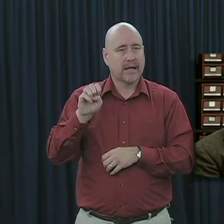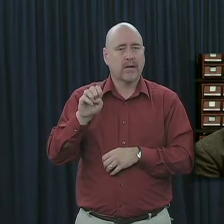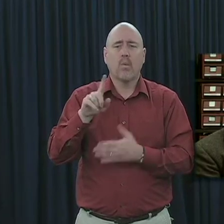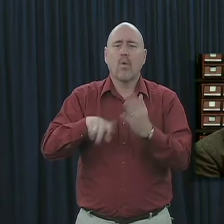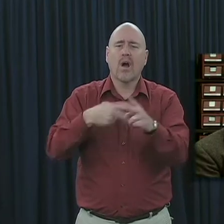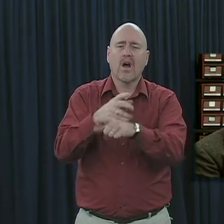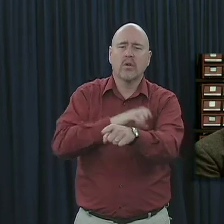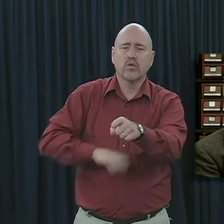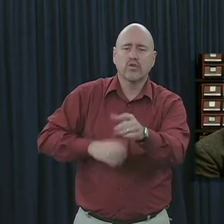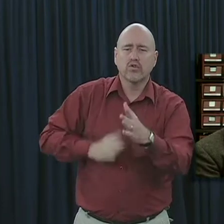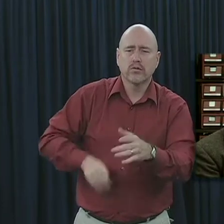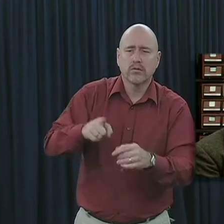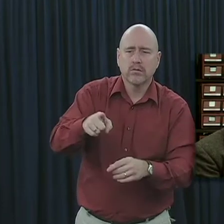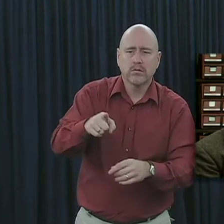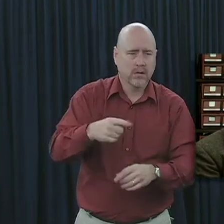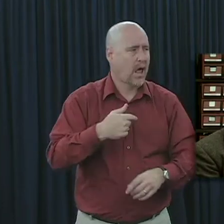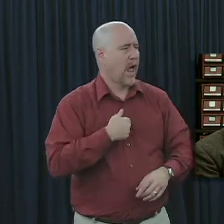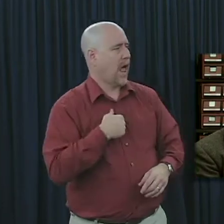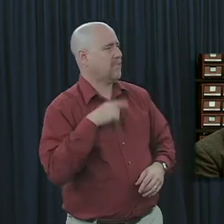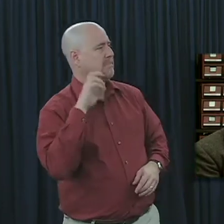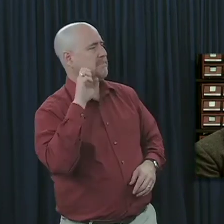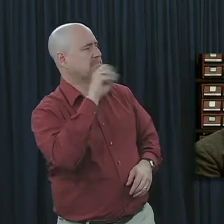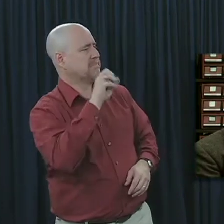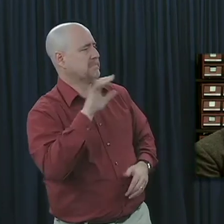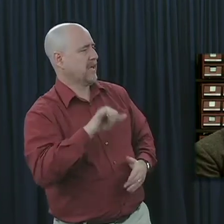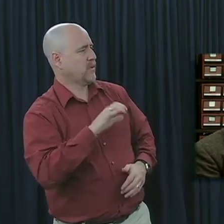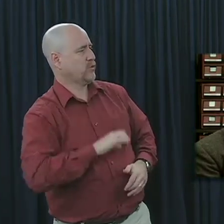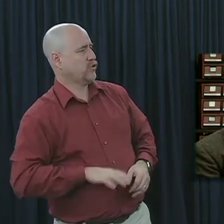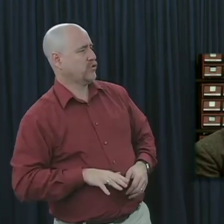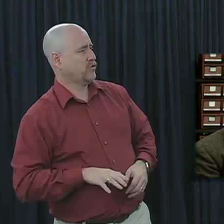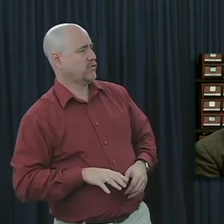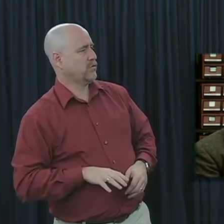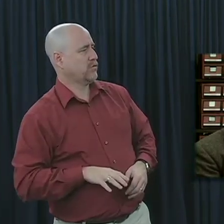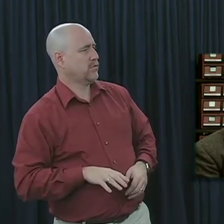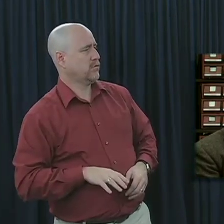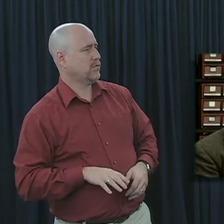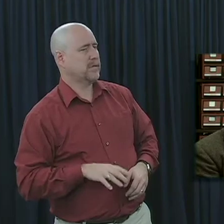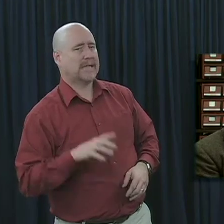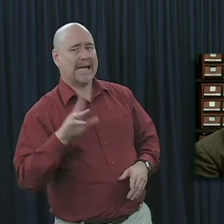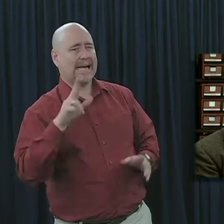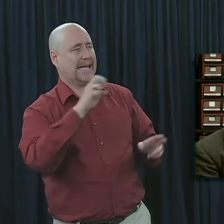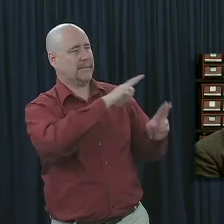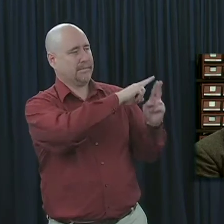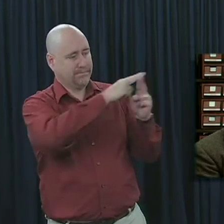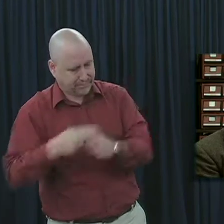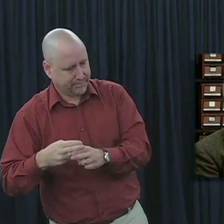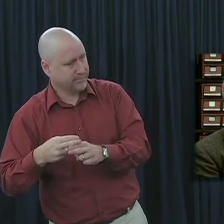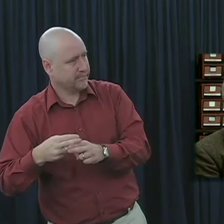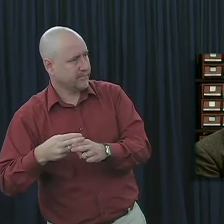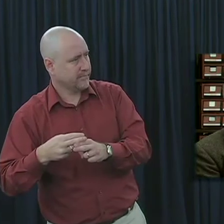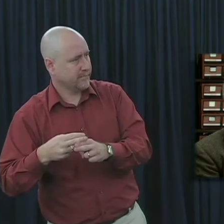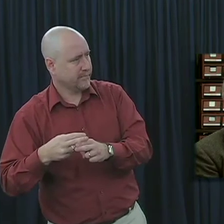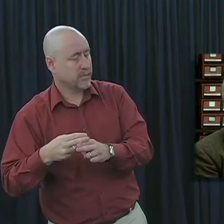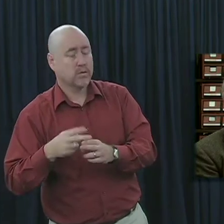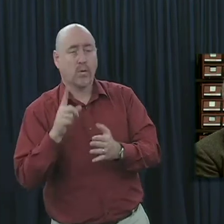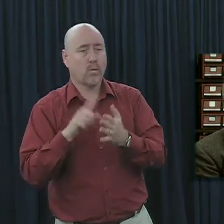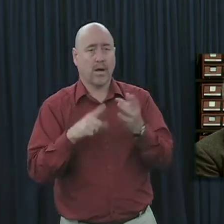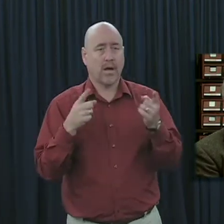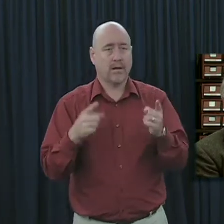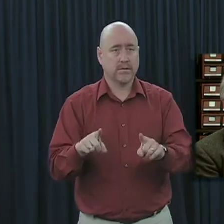kind of a Christian he is, he might tell you, I'm this particular kind of Christian. And he's denominating what he is. And so what happened here is